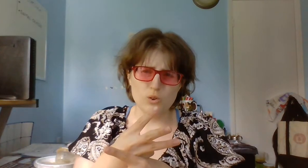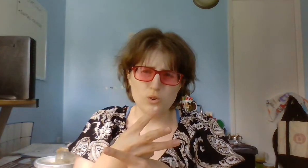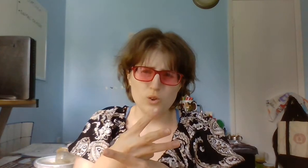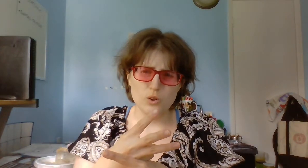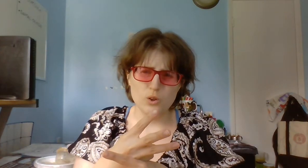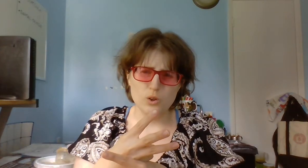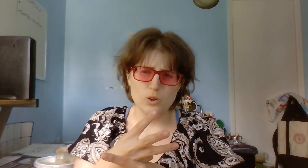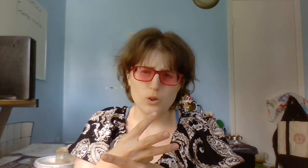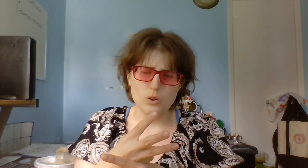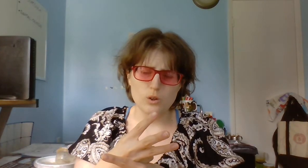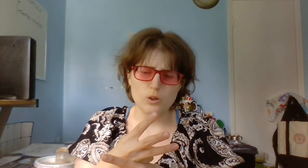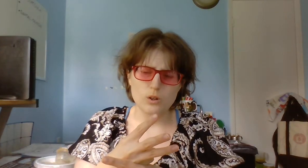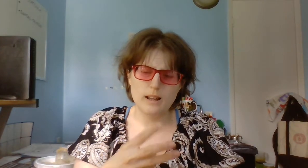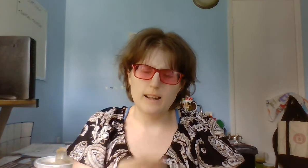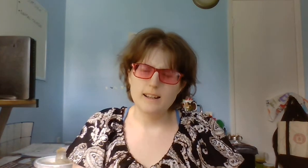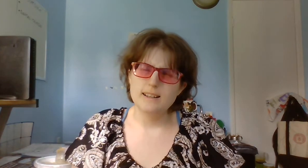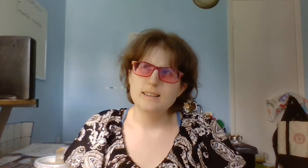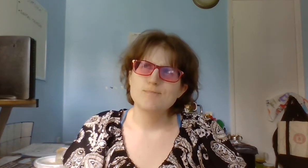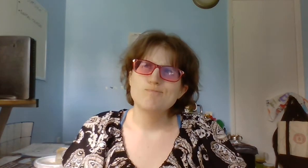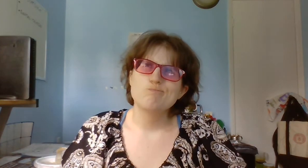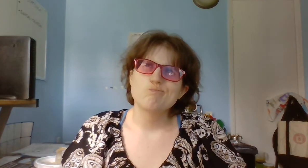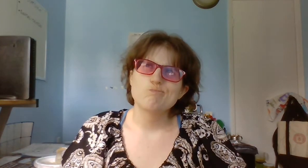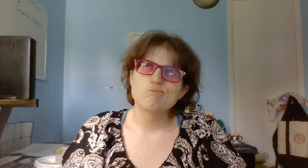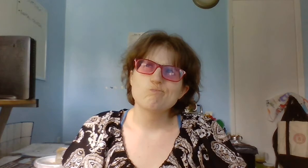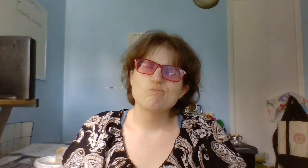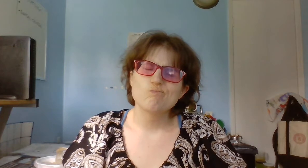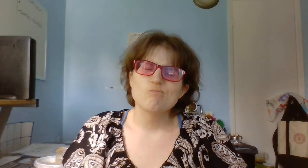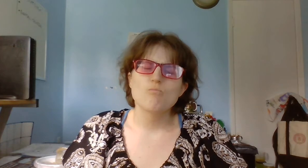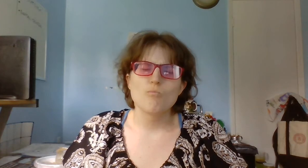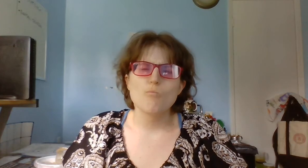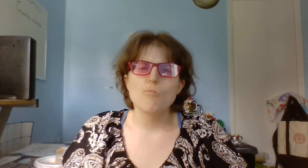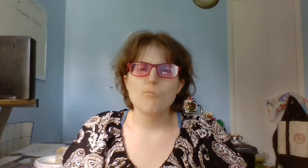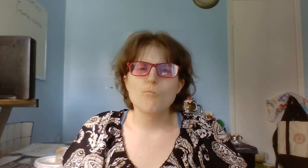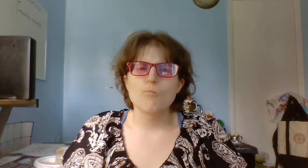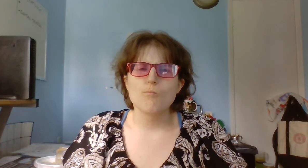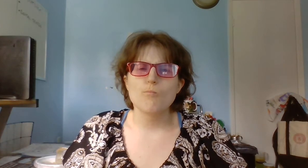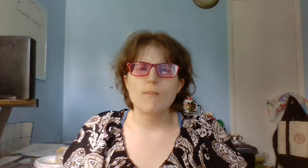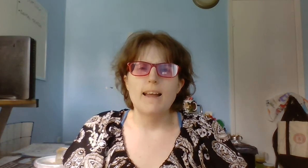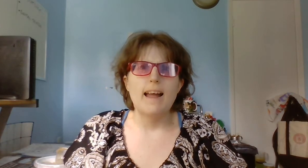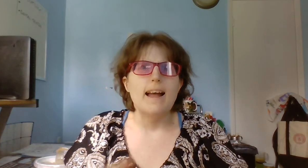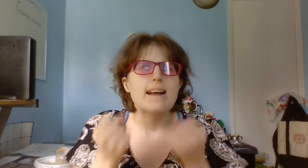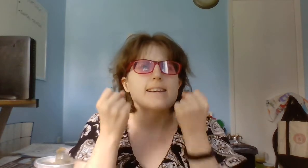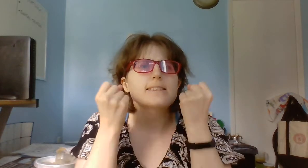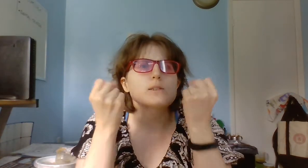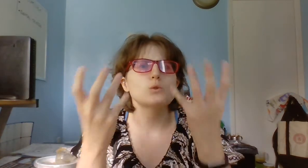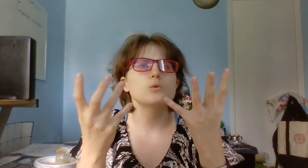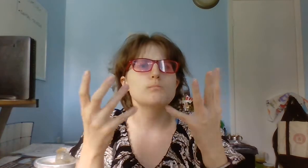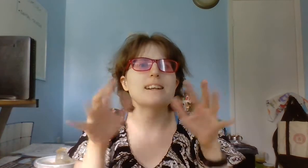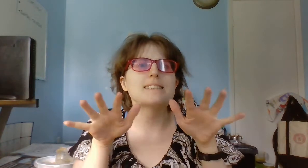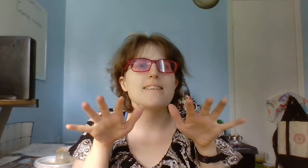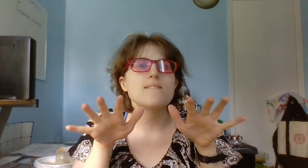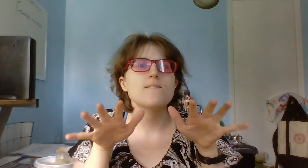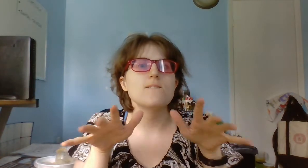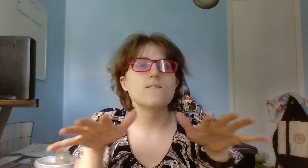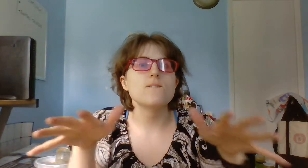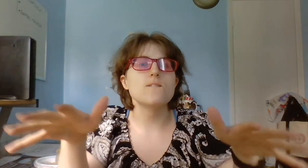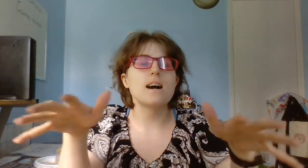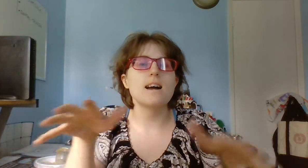has too much bias.